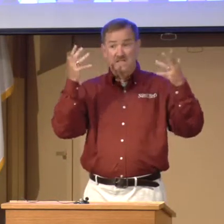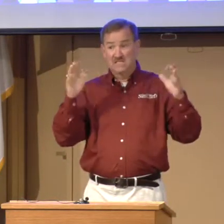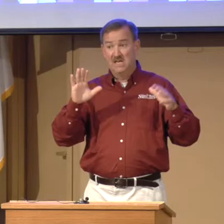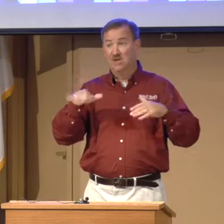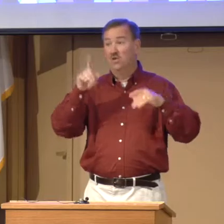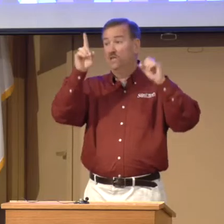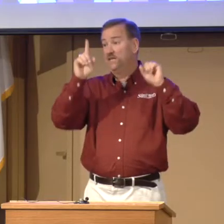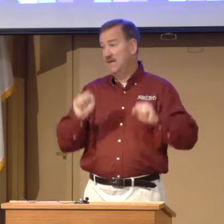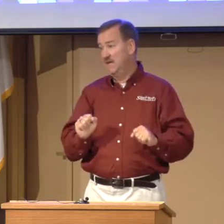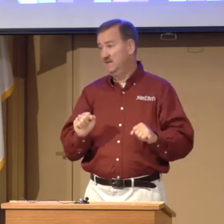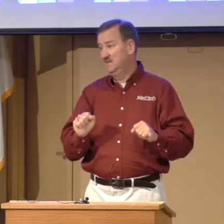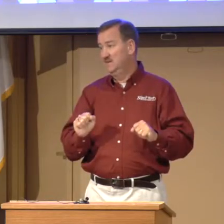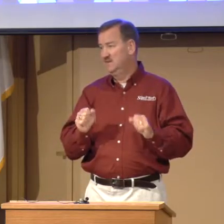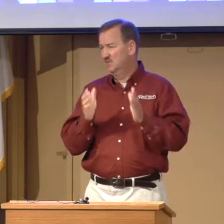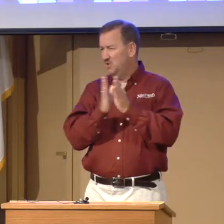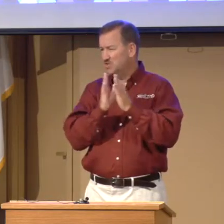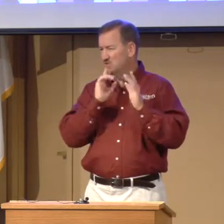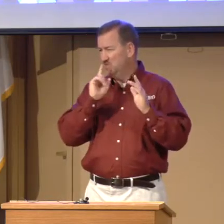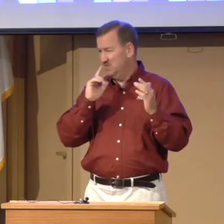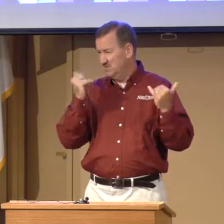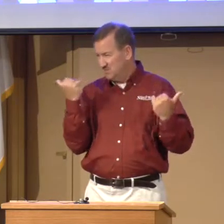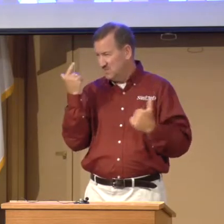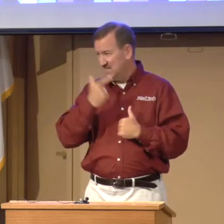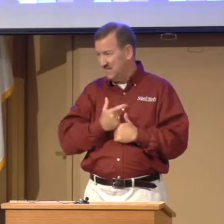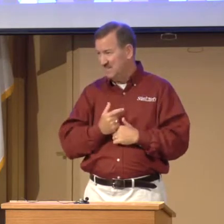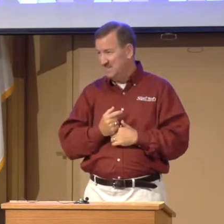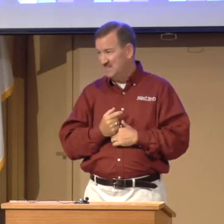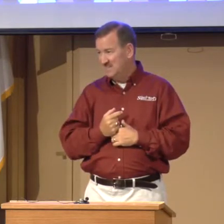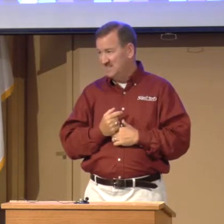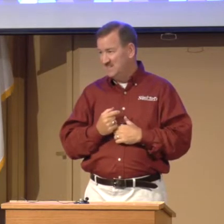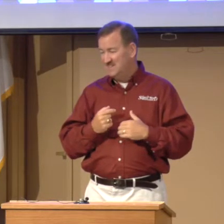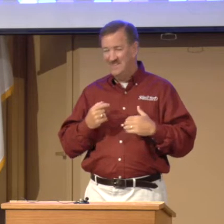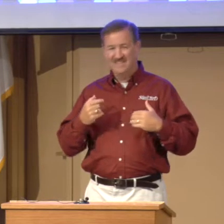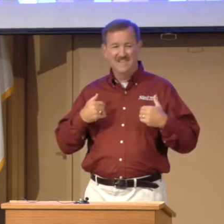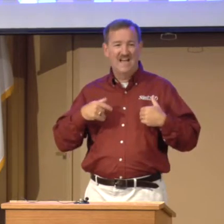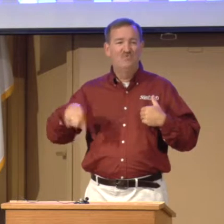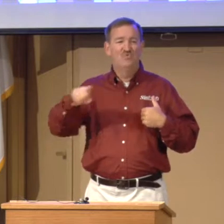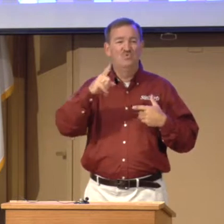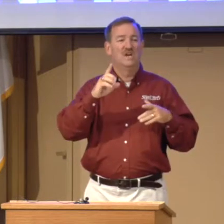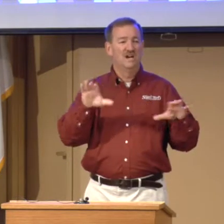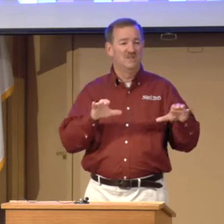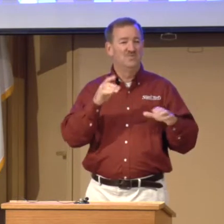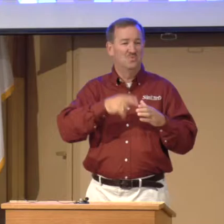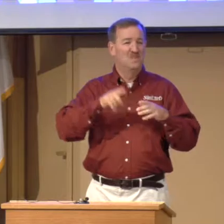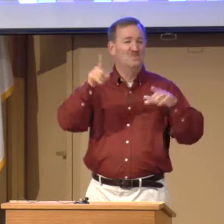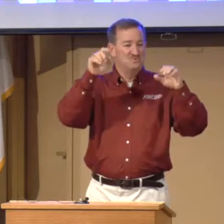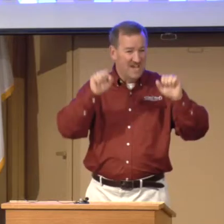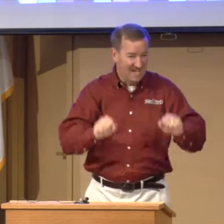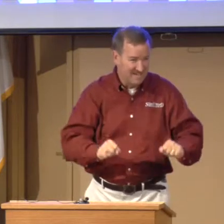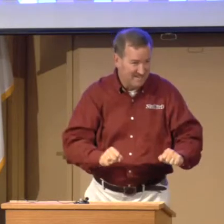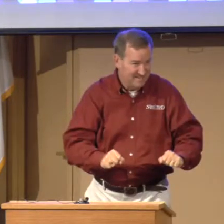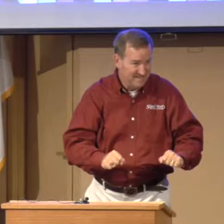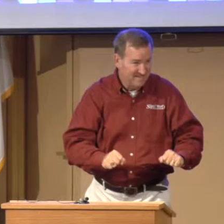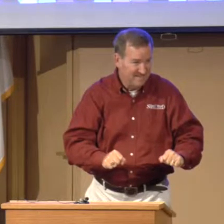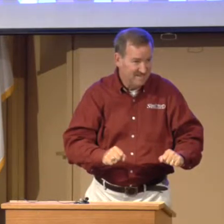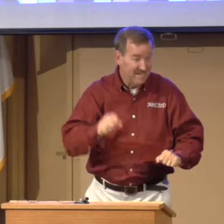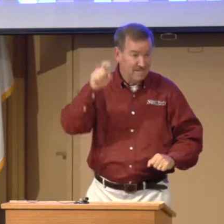has done all He can. The question really for today is have you done what you can and